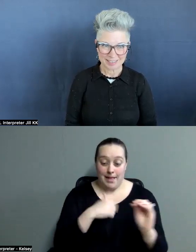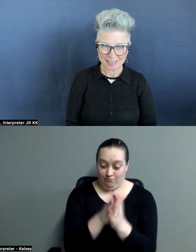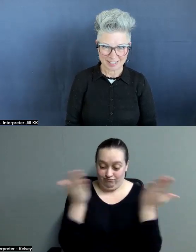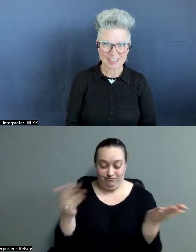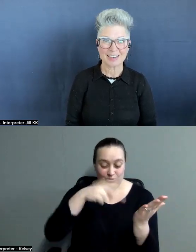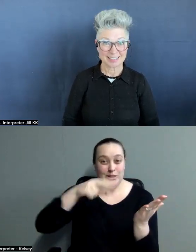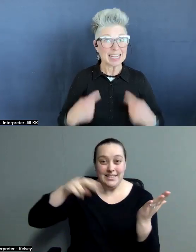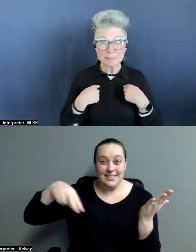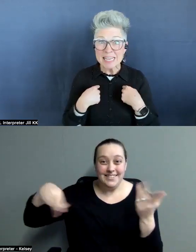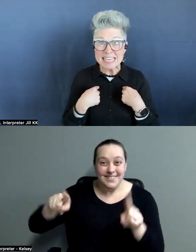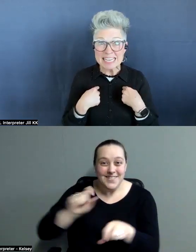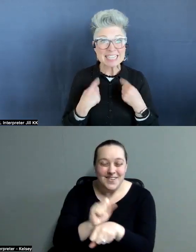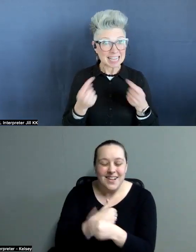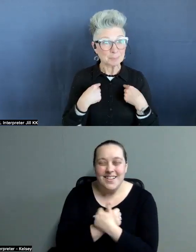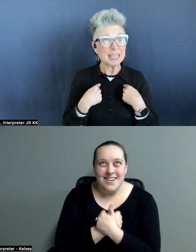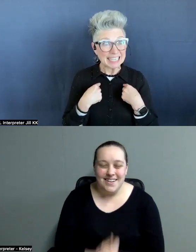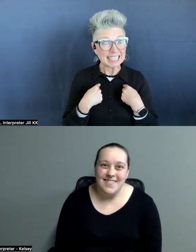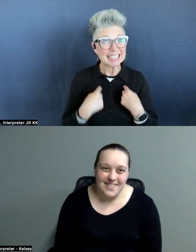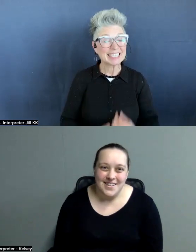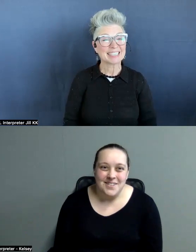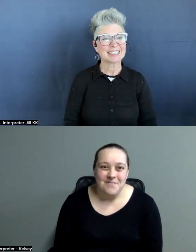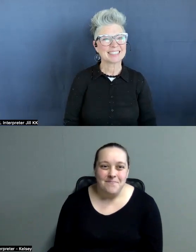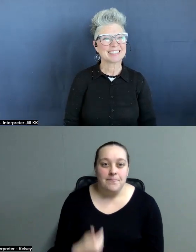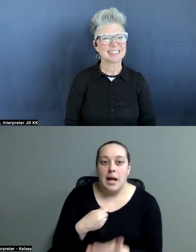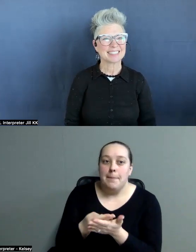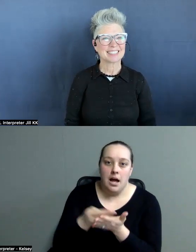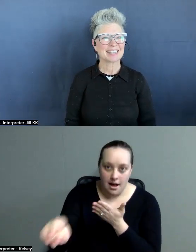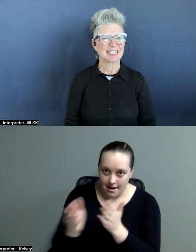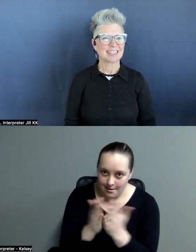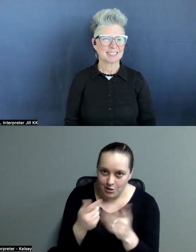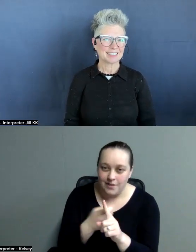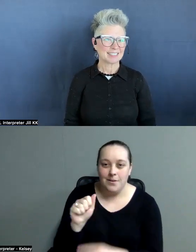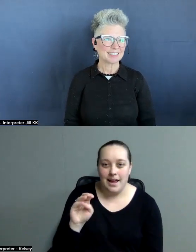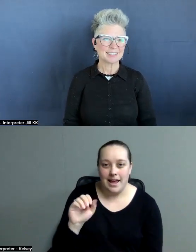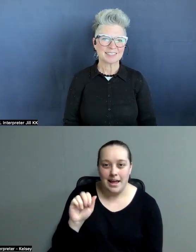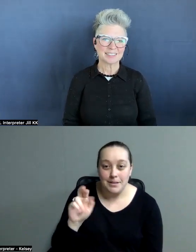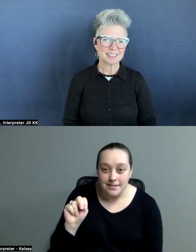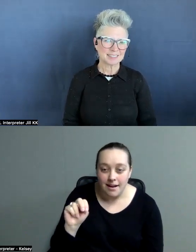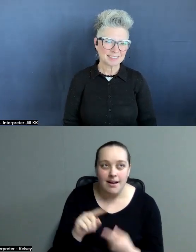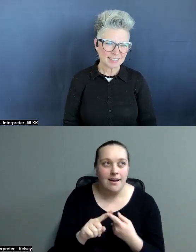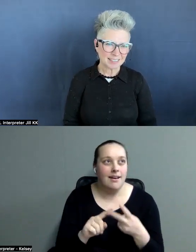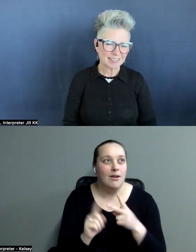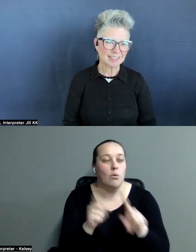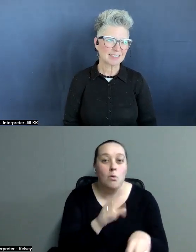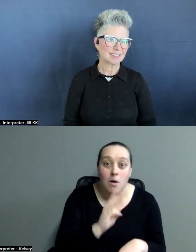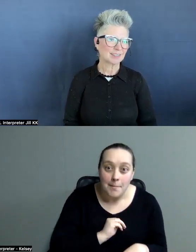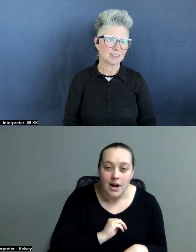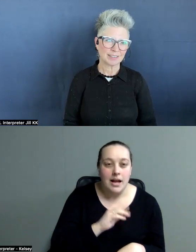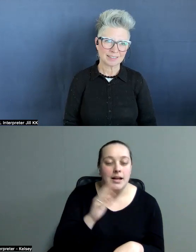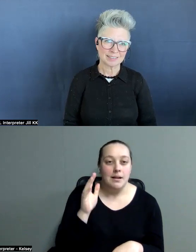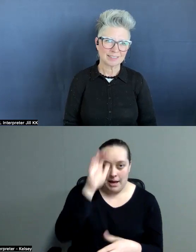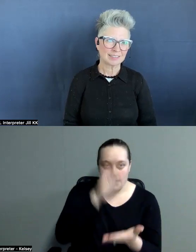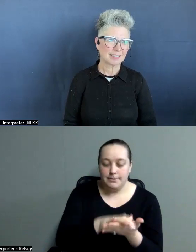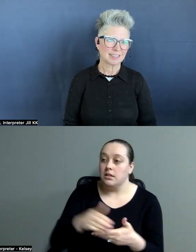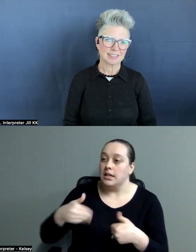I'm reading. I'm reading. I buy books off of Amazon. I'm going to Walmart. My husband's like, keep walking. I'm like,